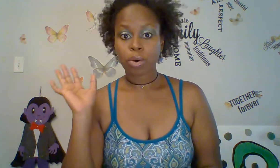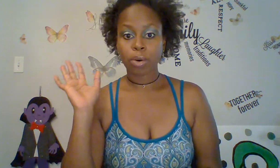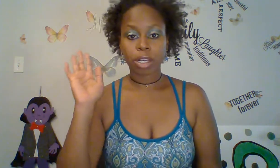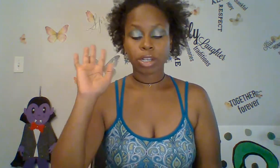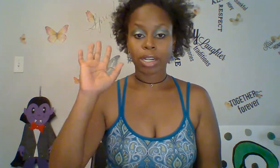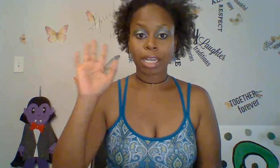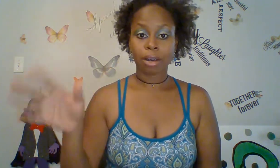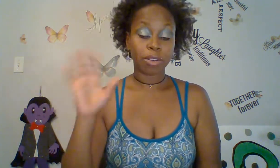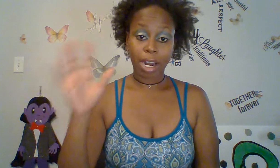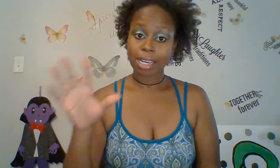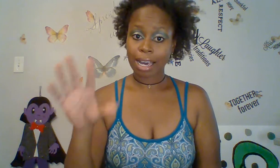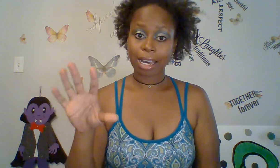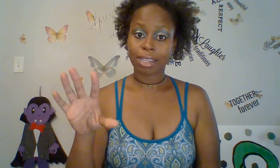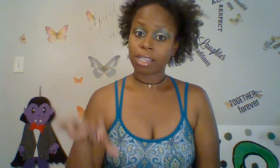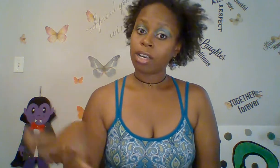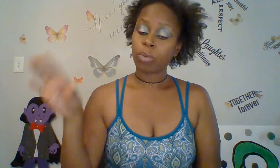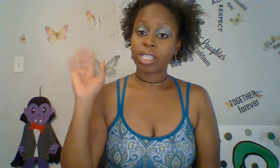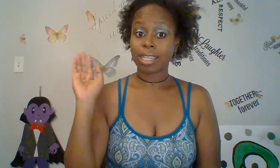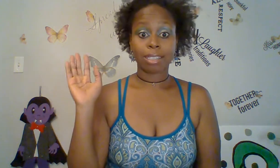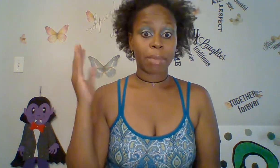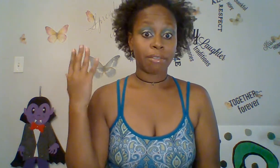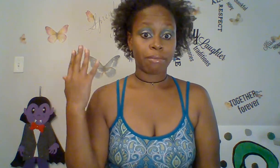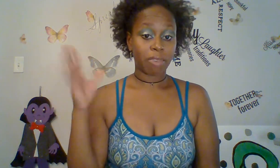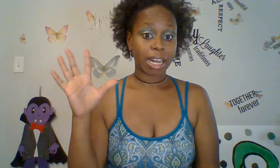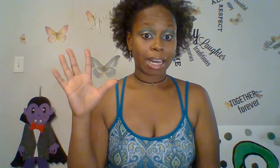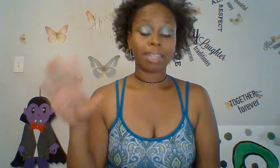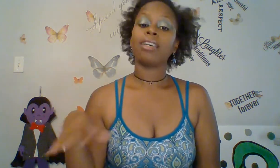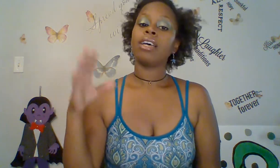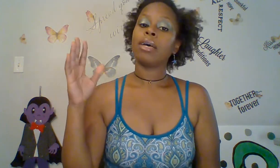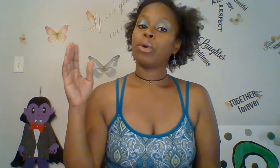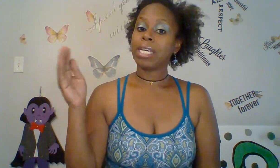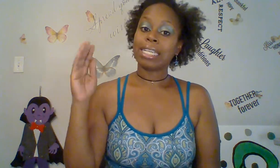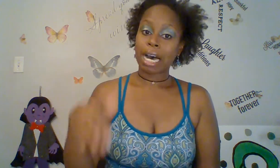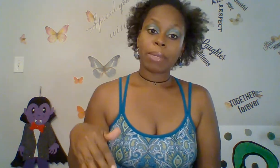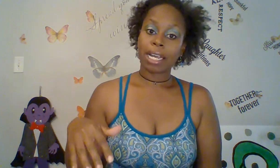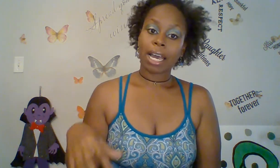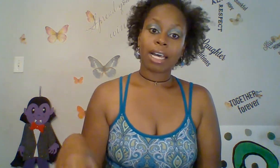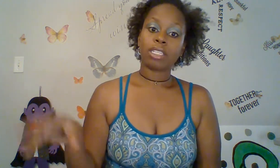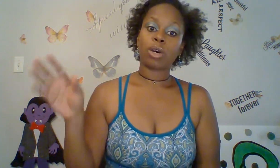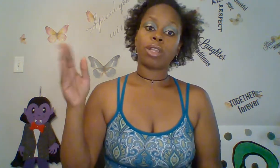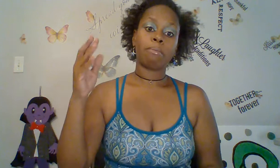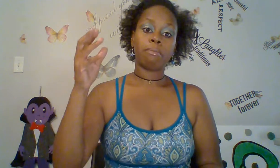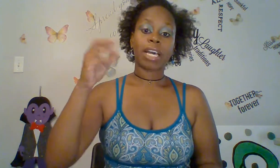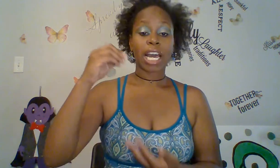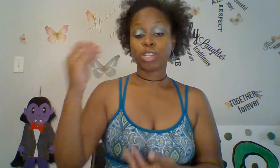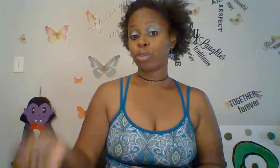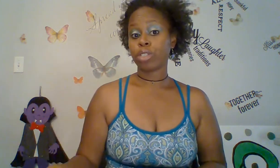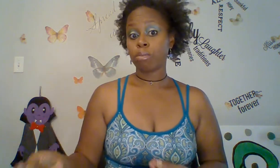your dot, your writing hand, which is my right hand, would be the dominant hand. So, the, the hand you use the